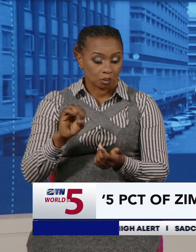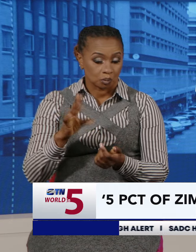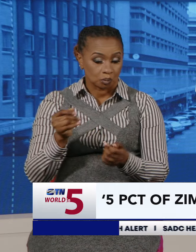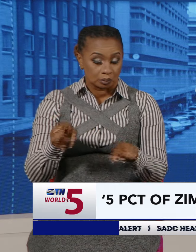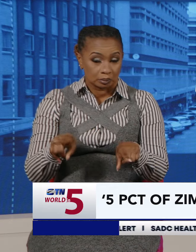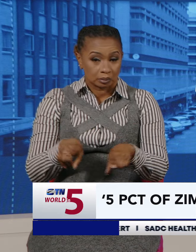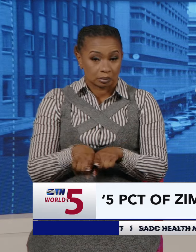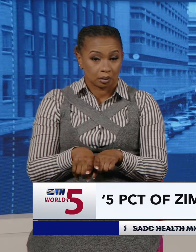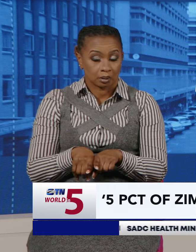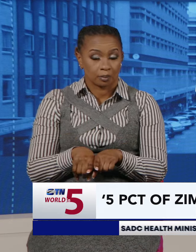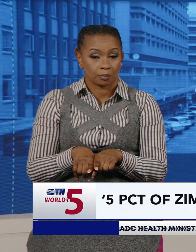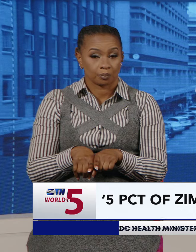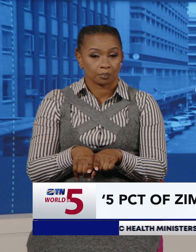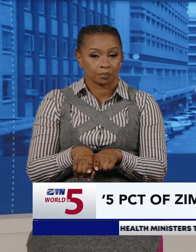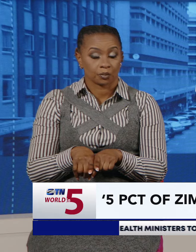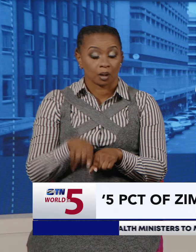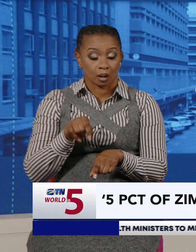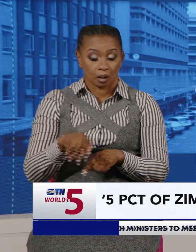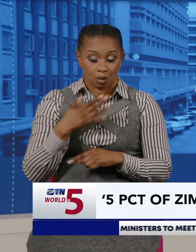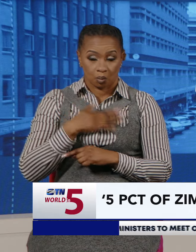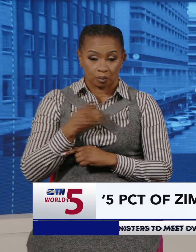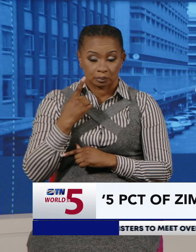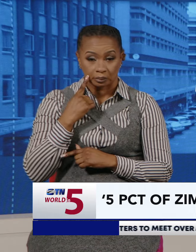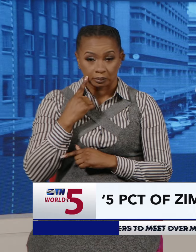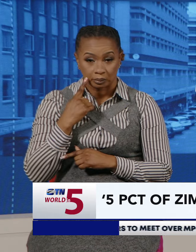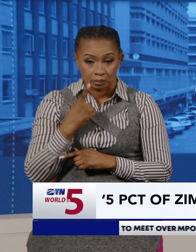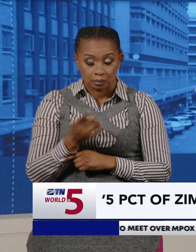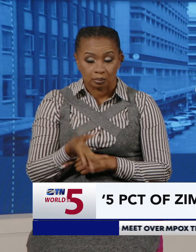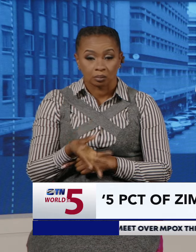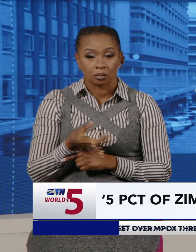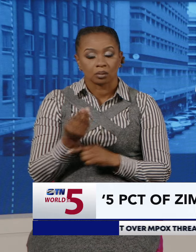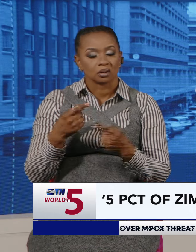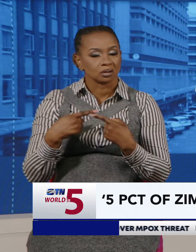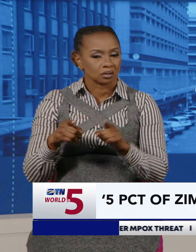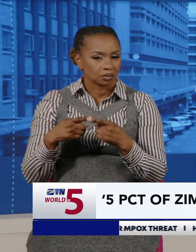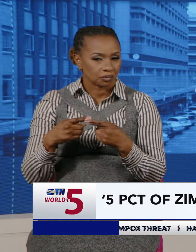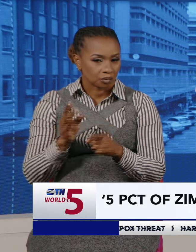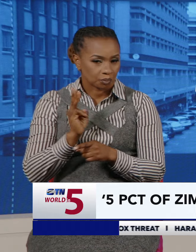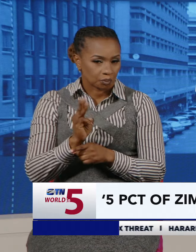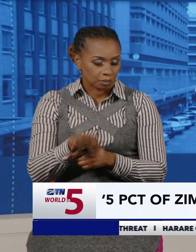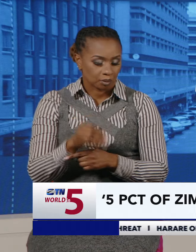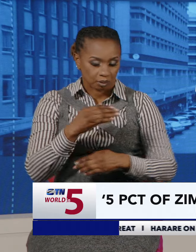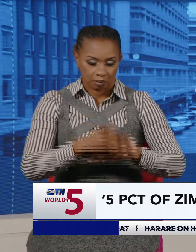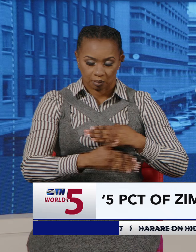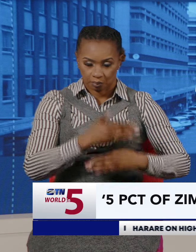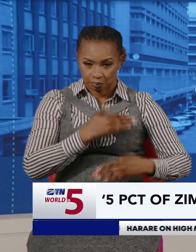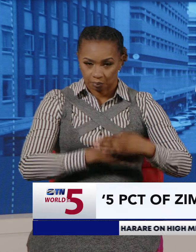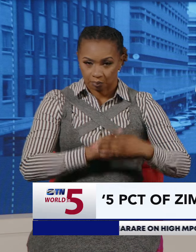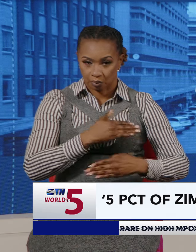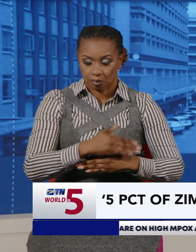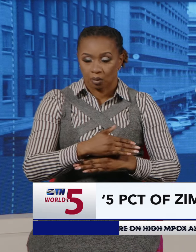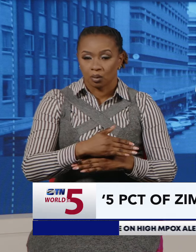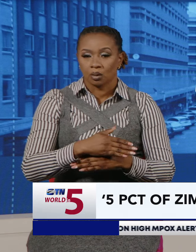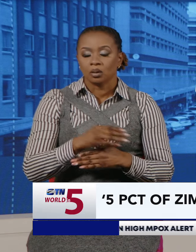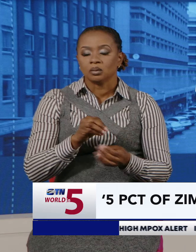research that we undertook, we then discovered that there are various issues. But among them, chief among them,